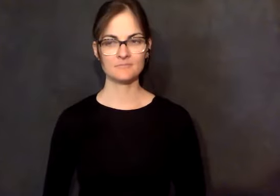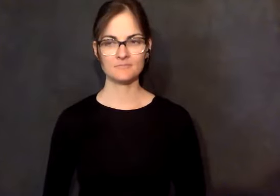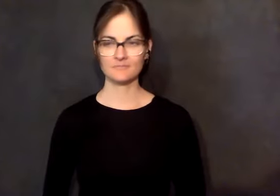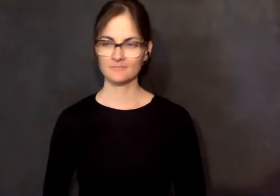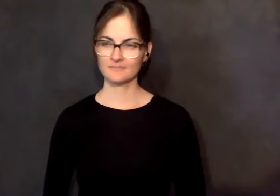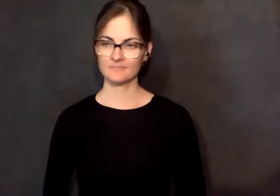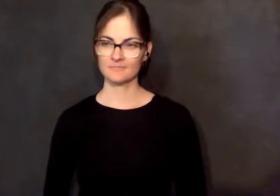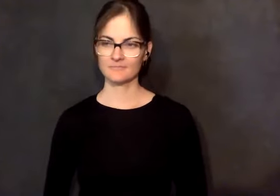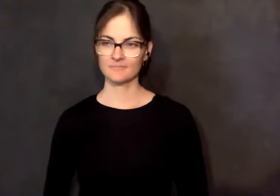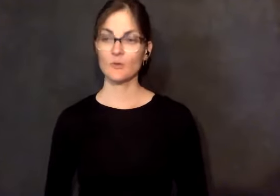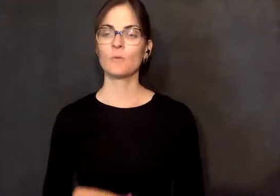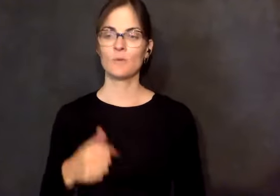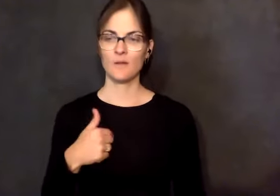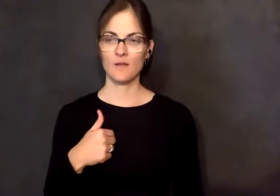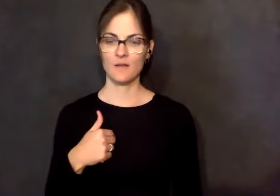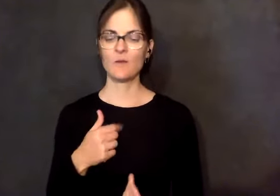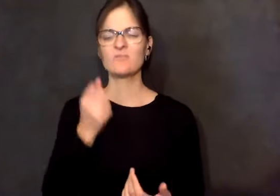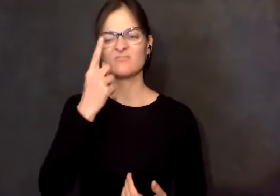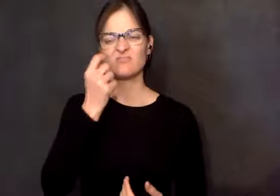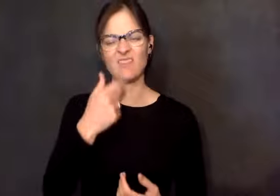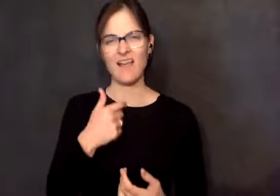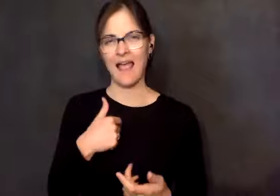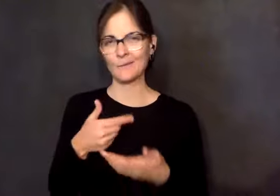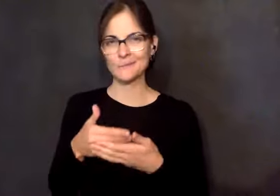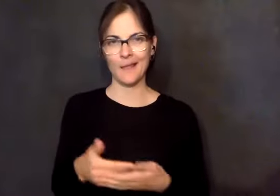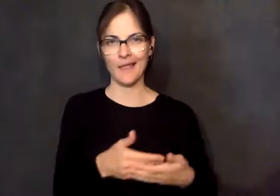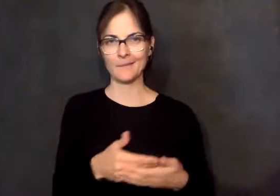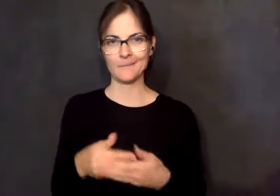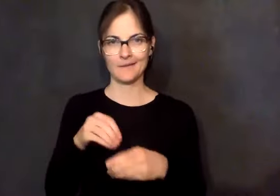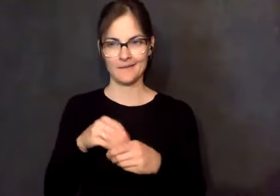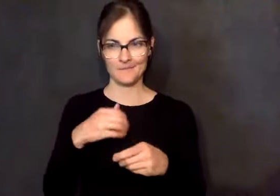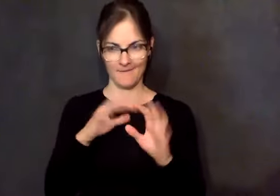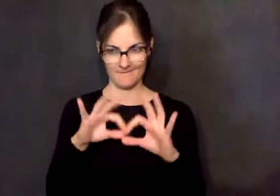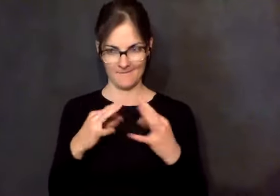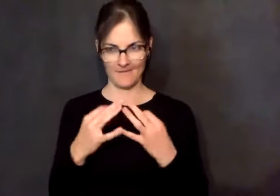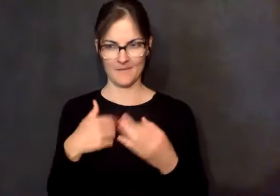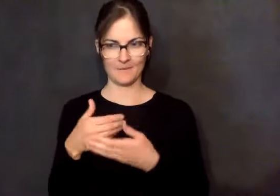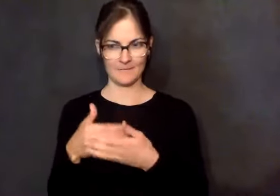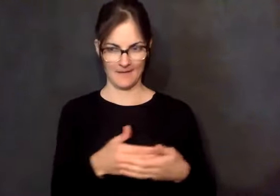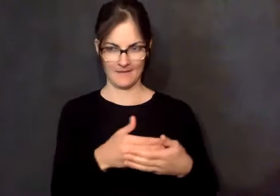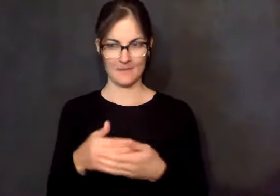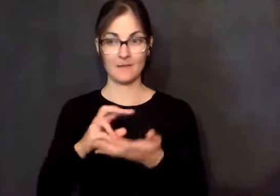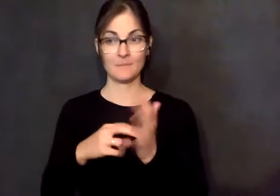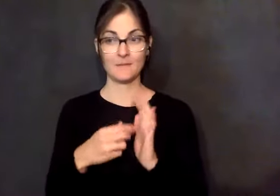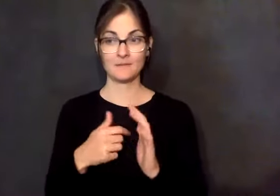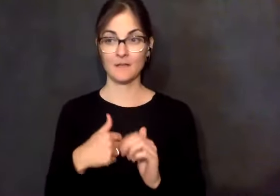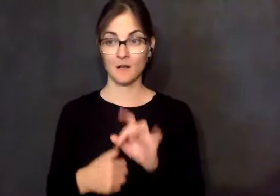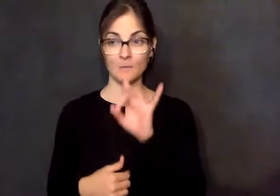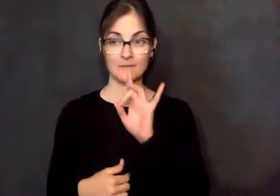I was a change in life baby. And so, therefore, all of my siblings were either dead or married